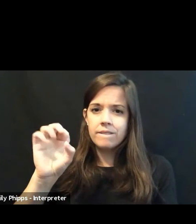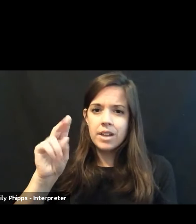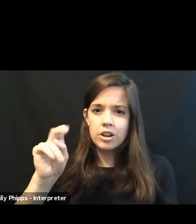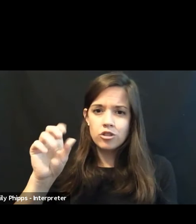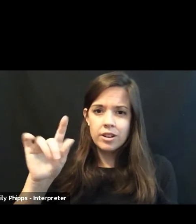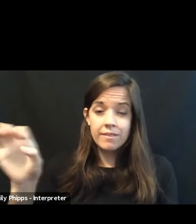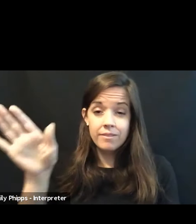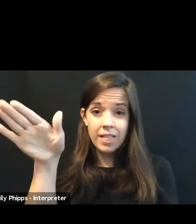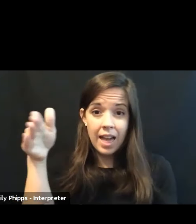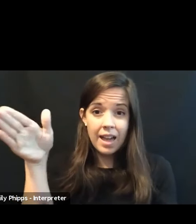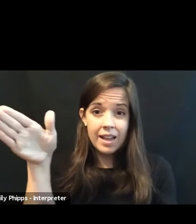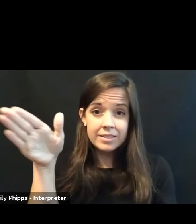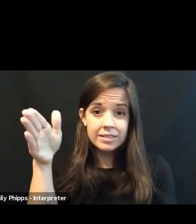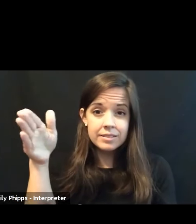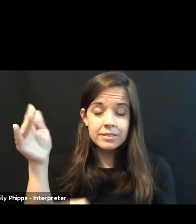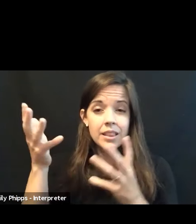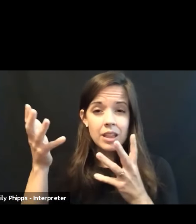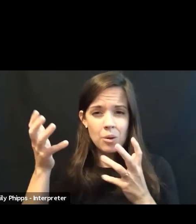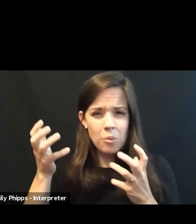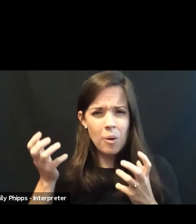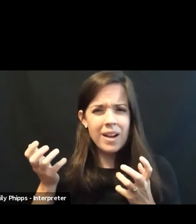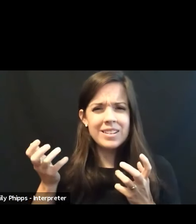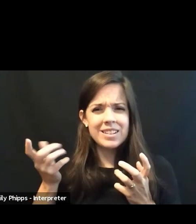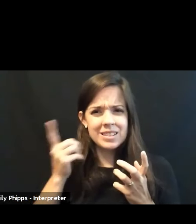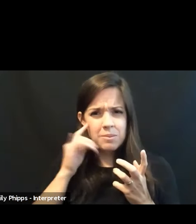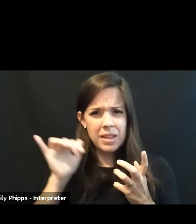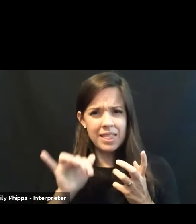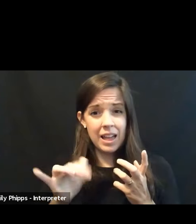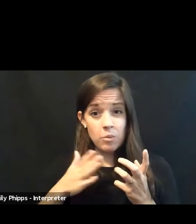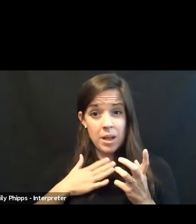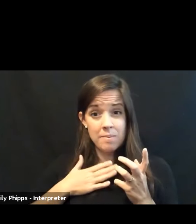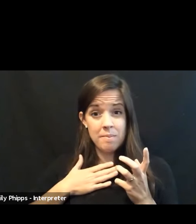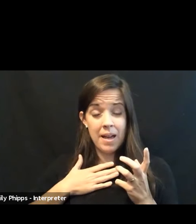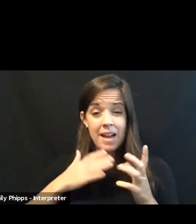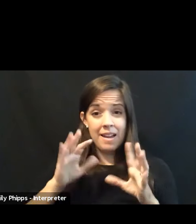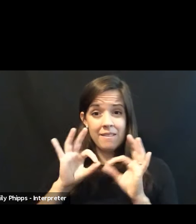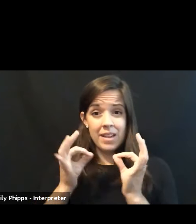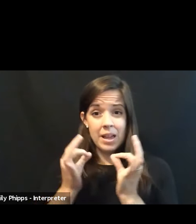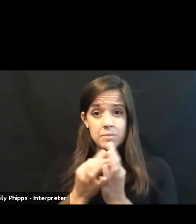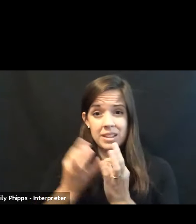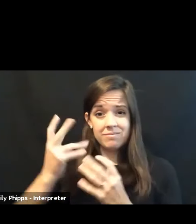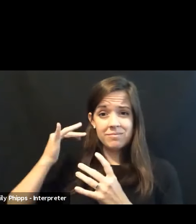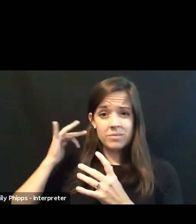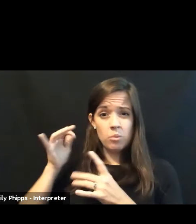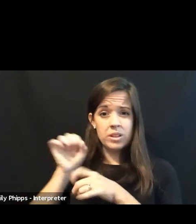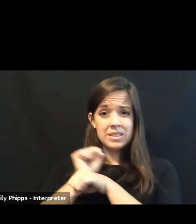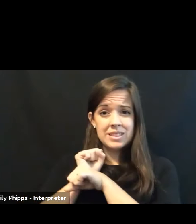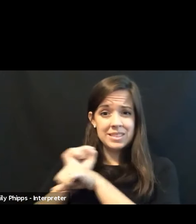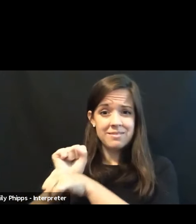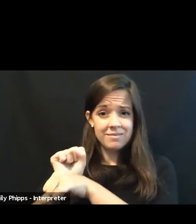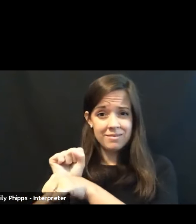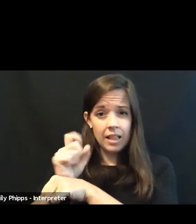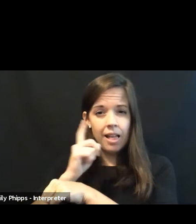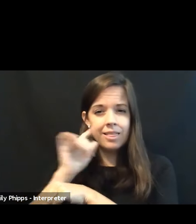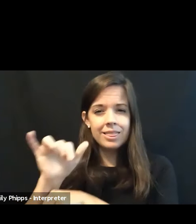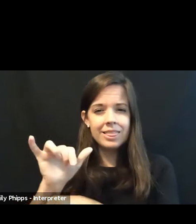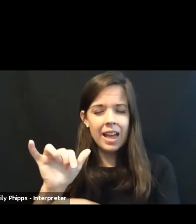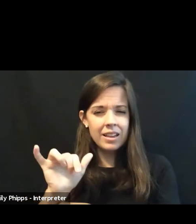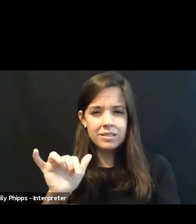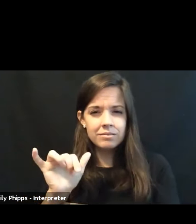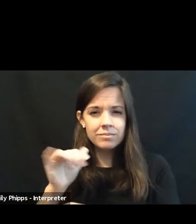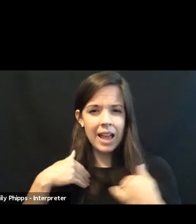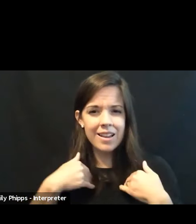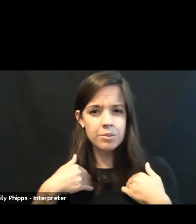way that they were when my ancestors were held as chattel, as livestock. And so that limits